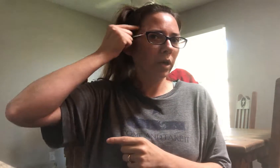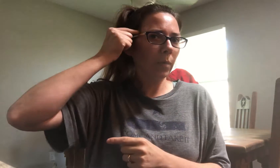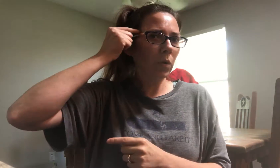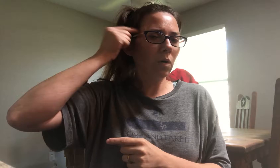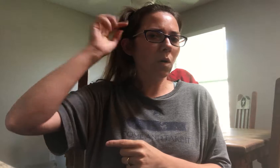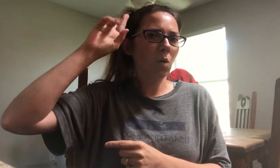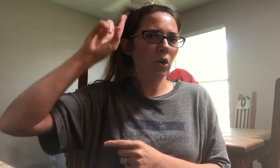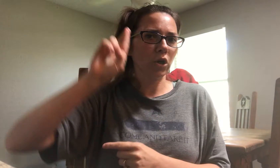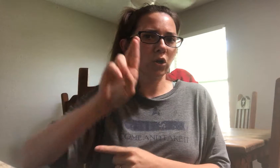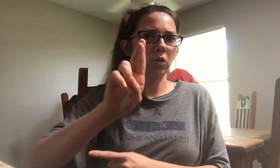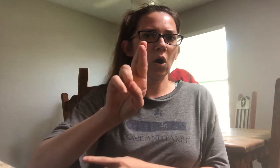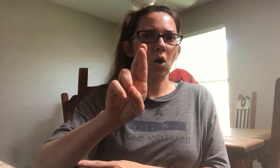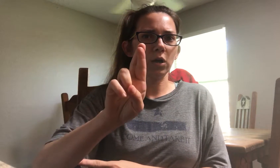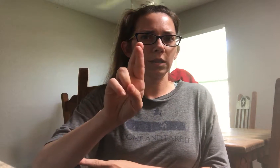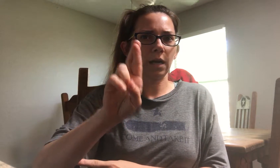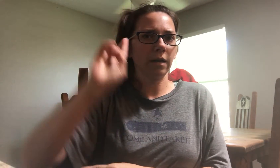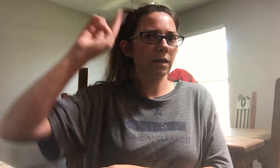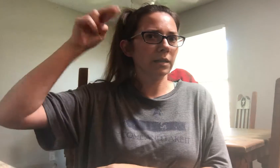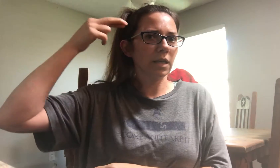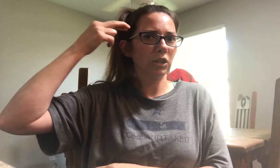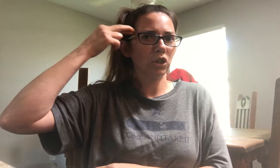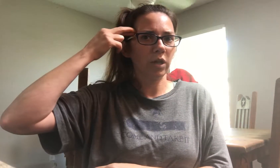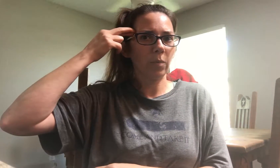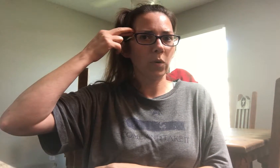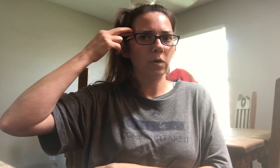temple or you can do the R sign and touch your temple.